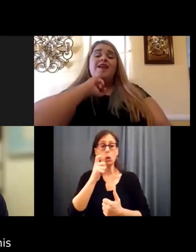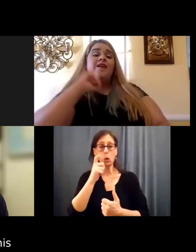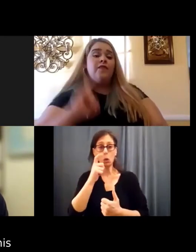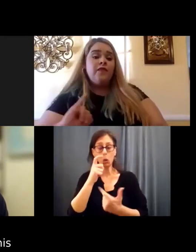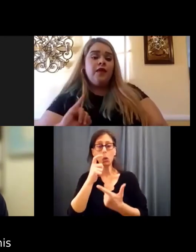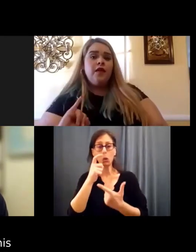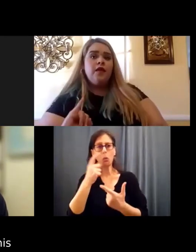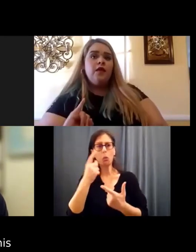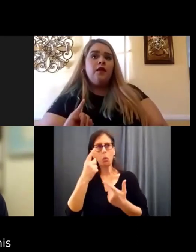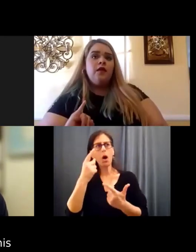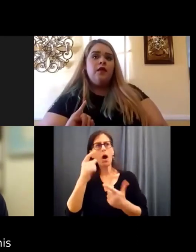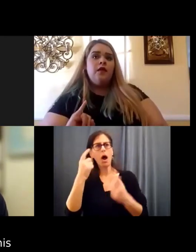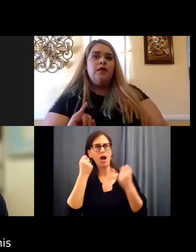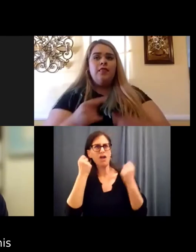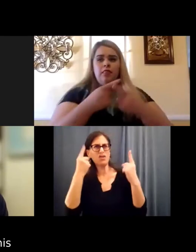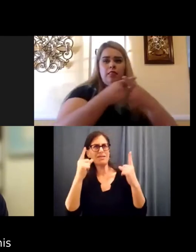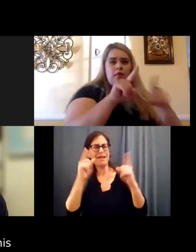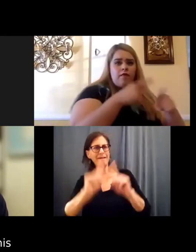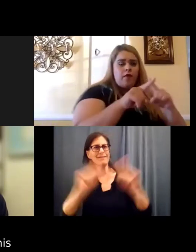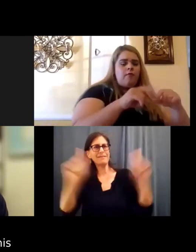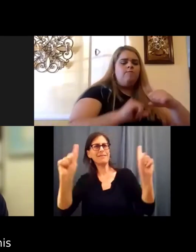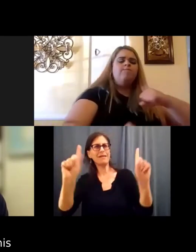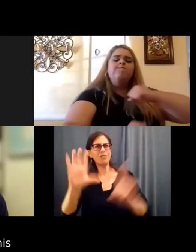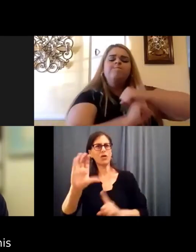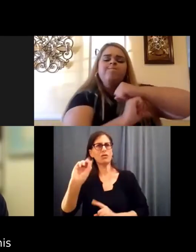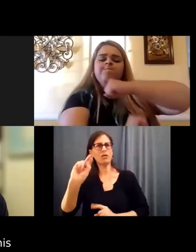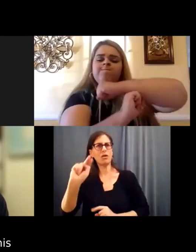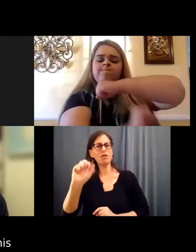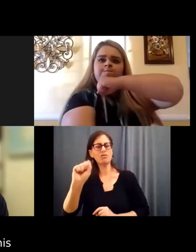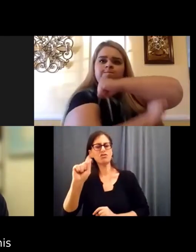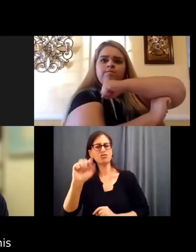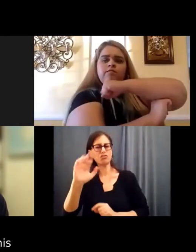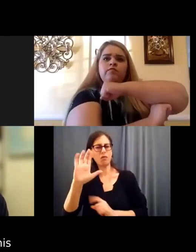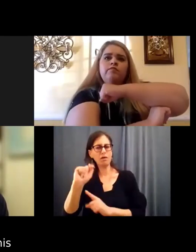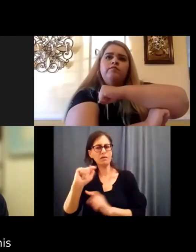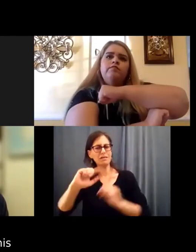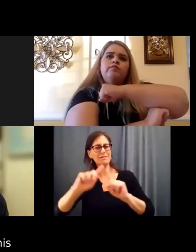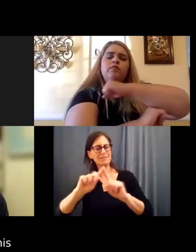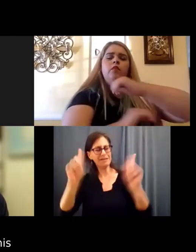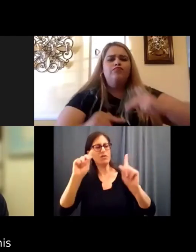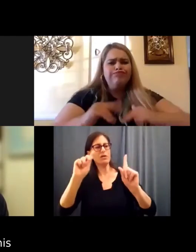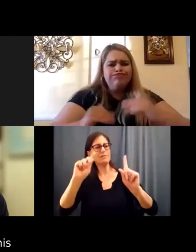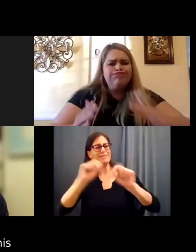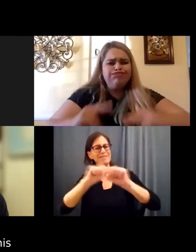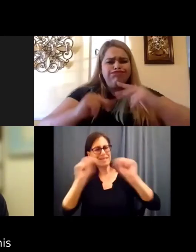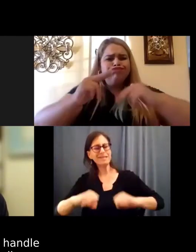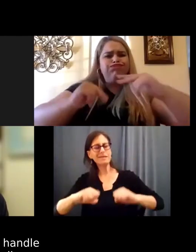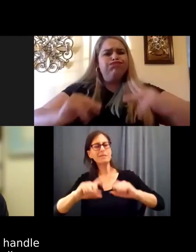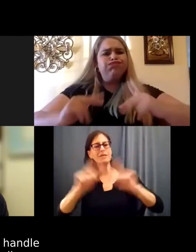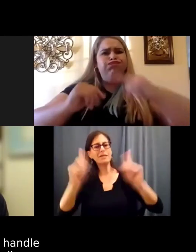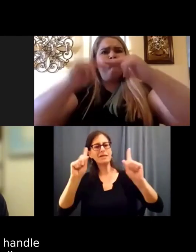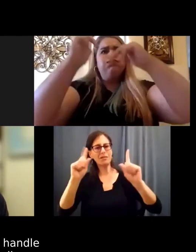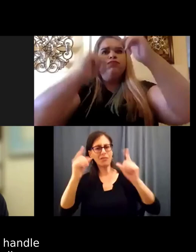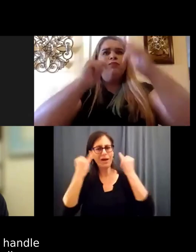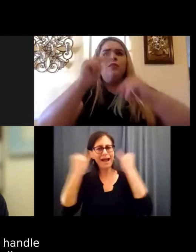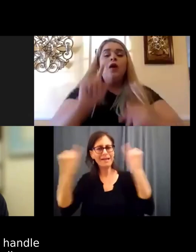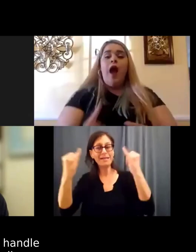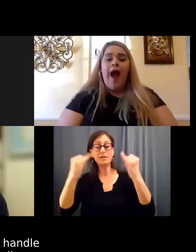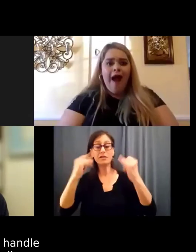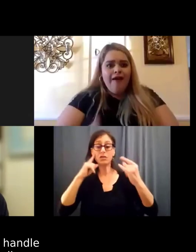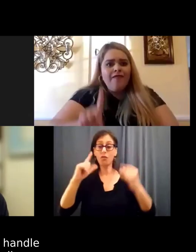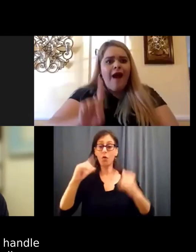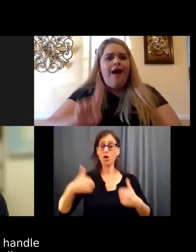different construct, where this is about building up, uh, youth